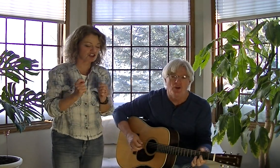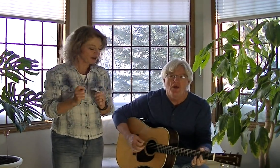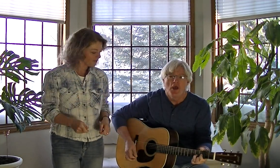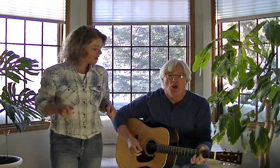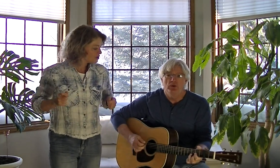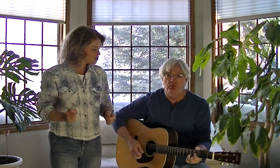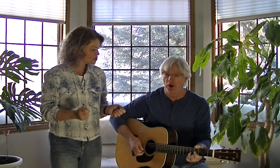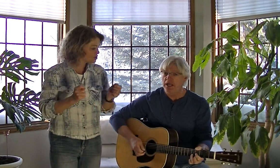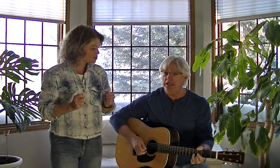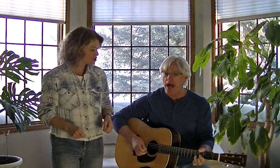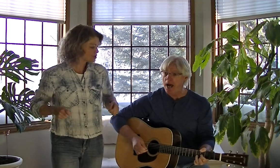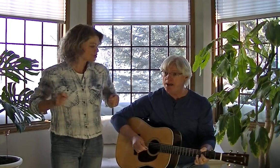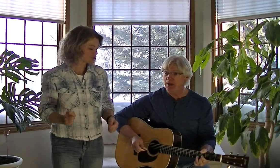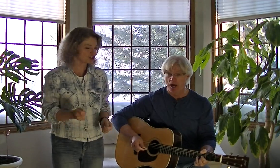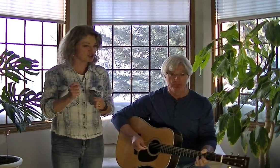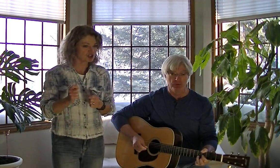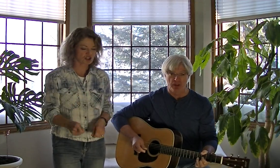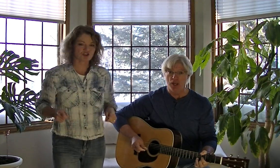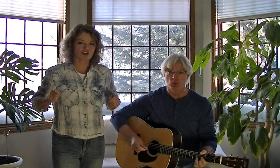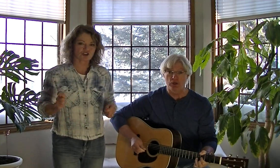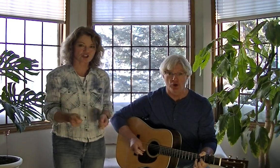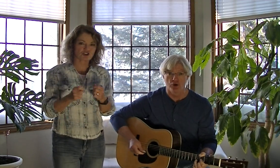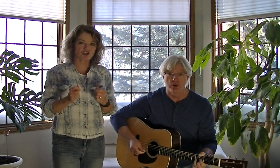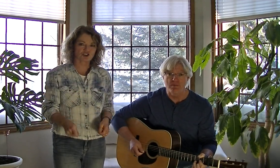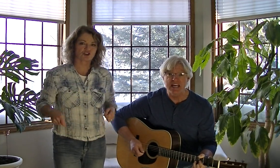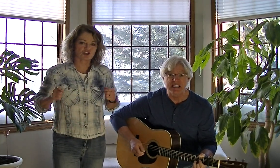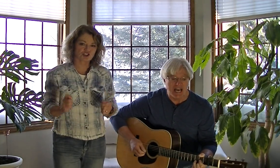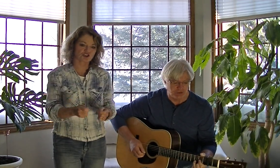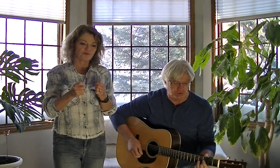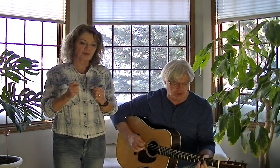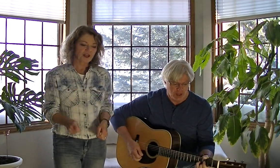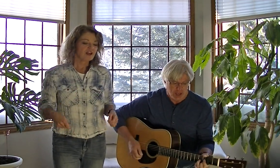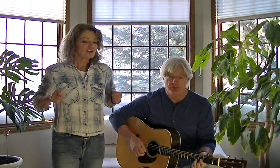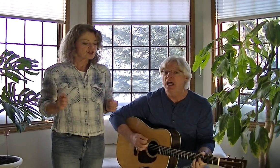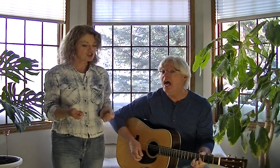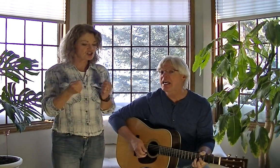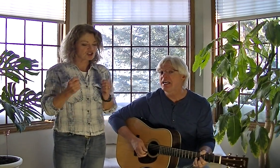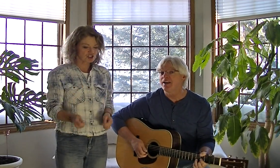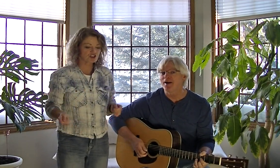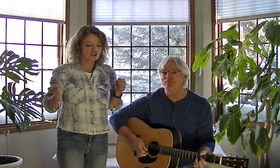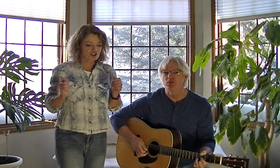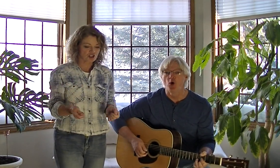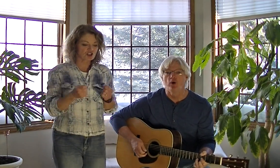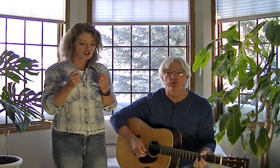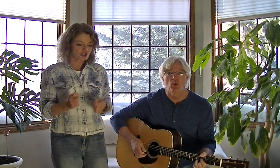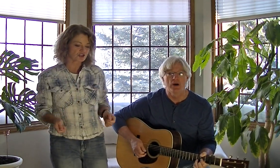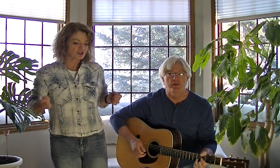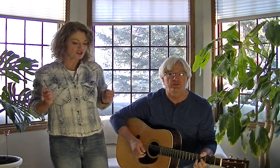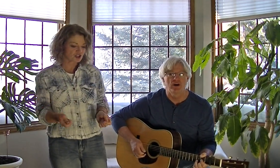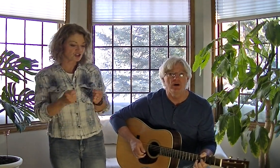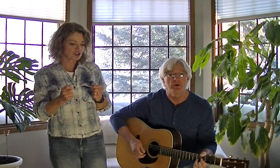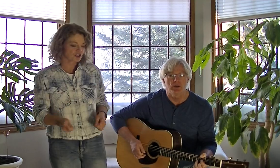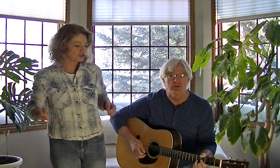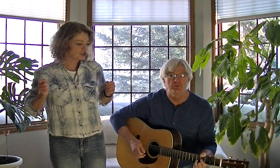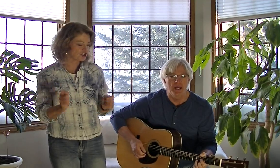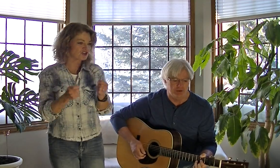When springtime comes, they return to make nests. They like it up north where the summer is best.